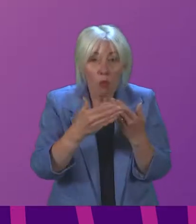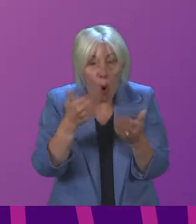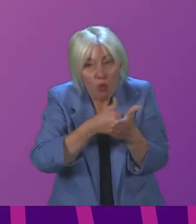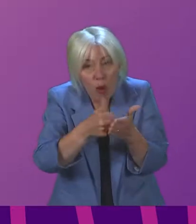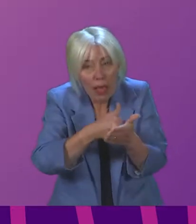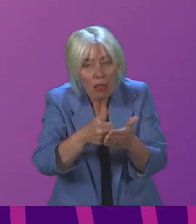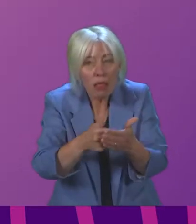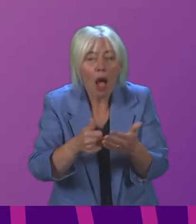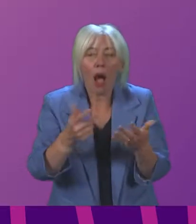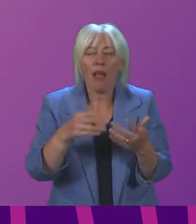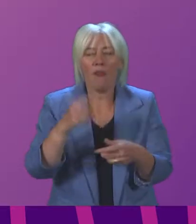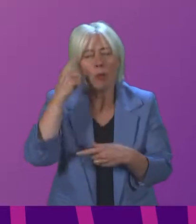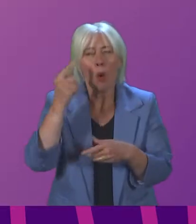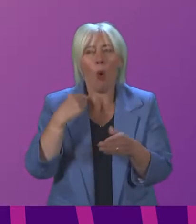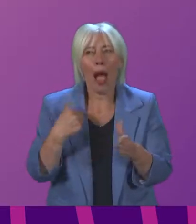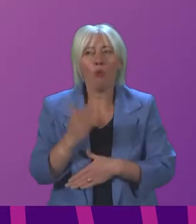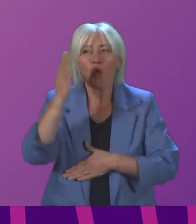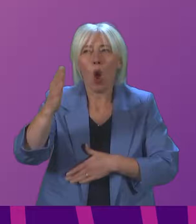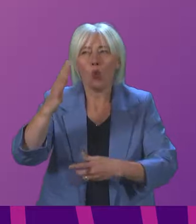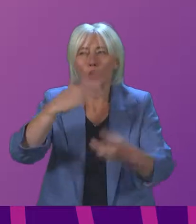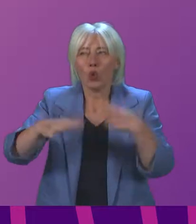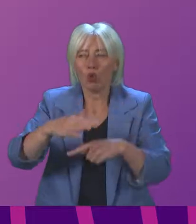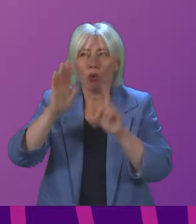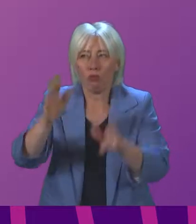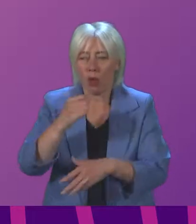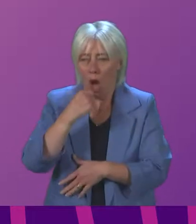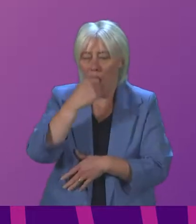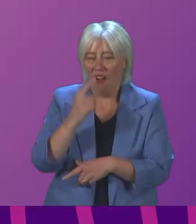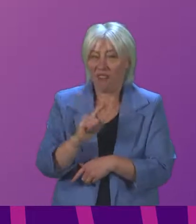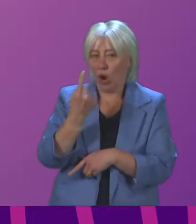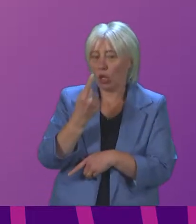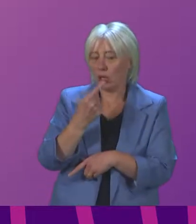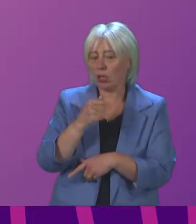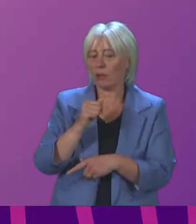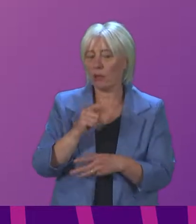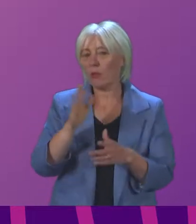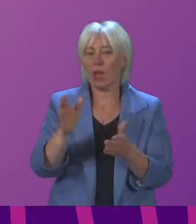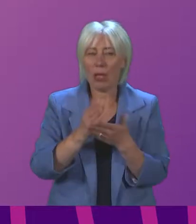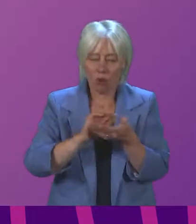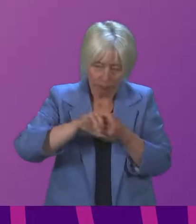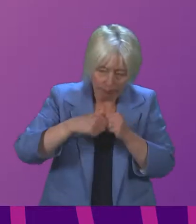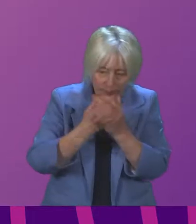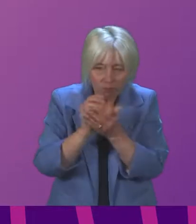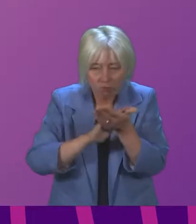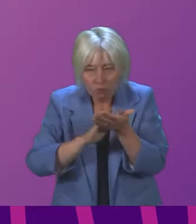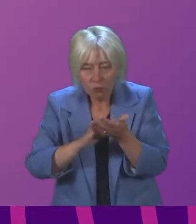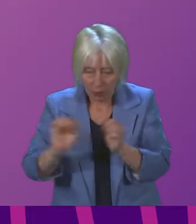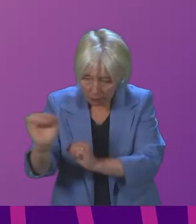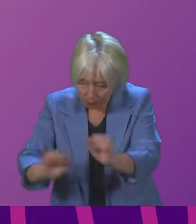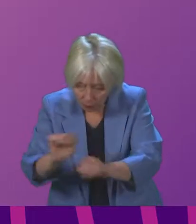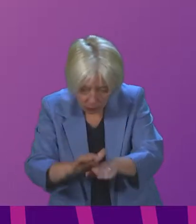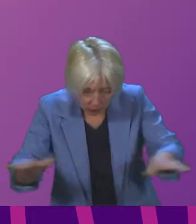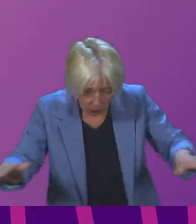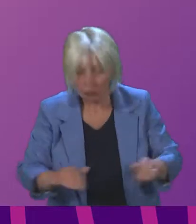levels of socialisation within our society in the run-up to Christmas, maintaining hygiene measures, working from home